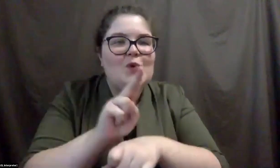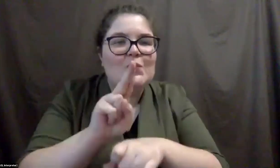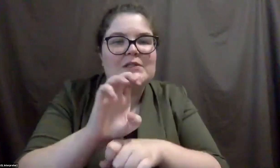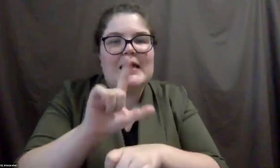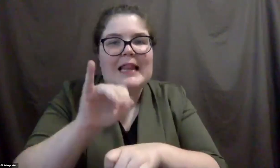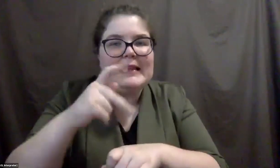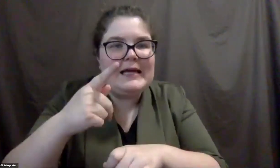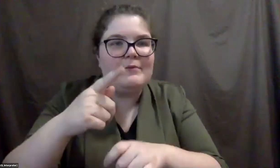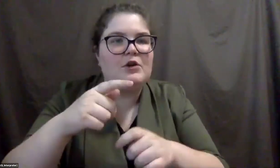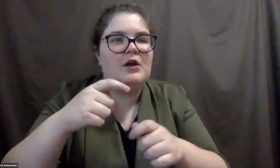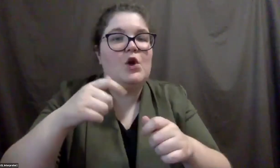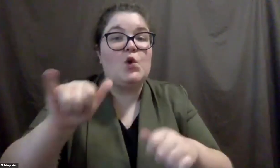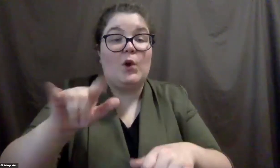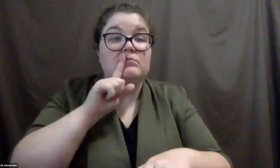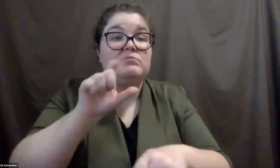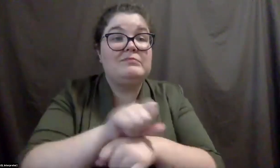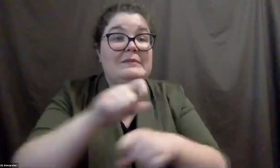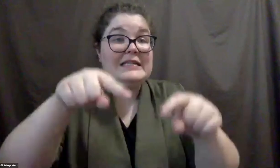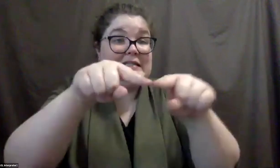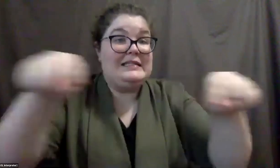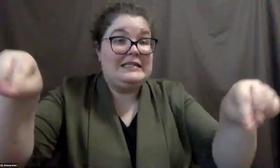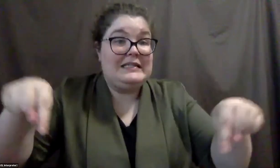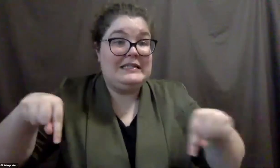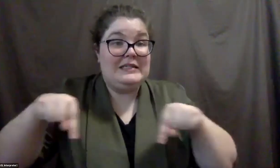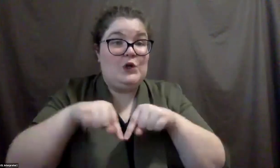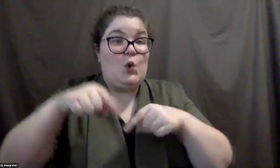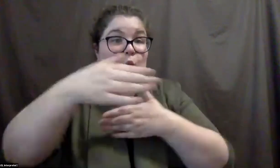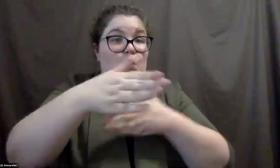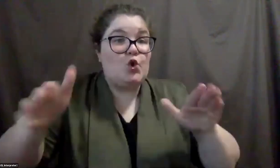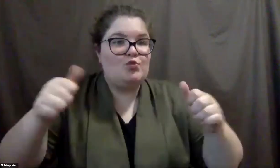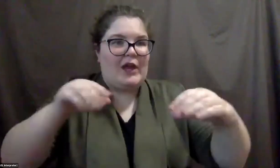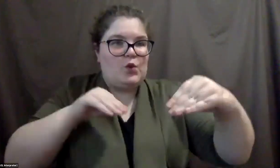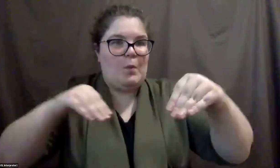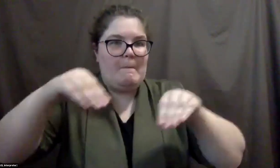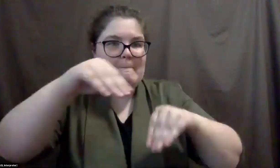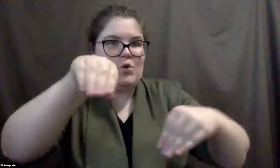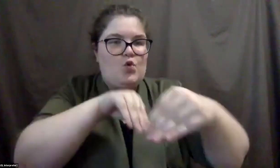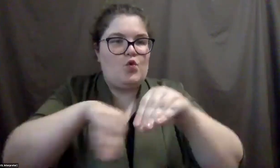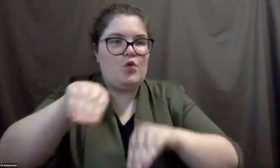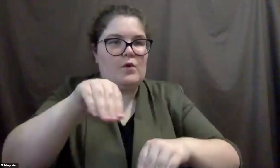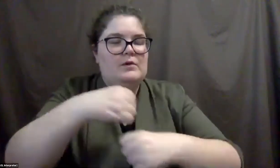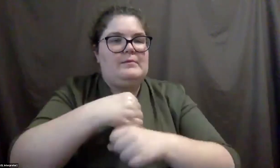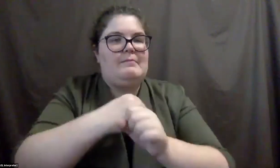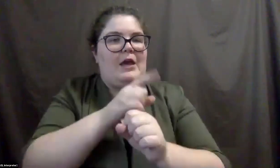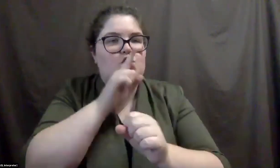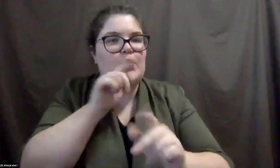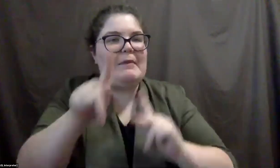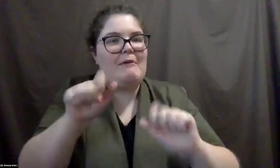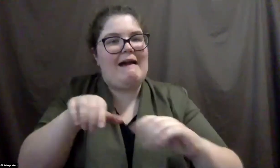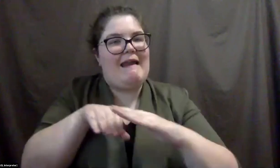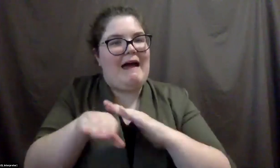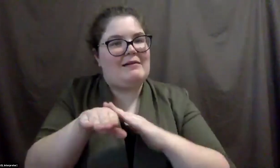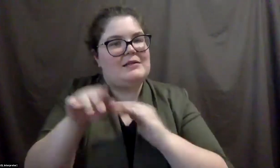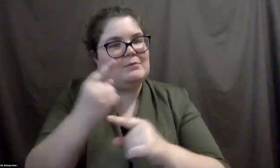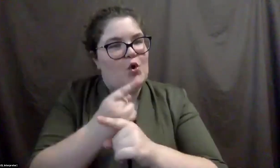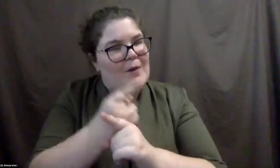physical space so that the people can access what they need to at their, their right level or the way they want to approach